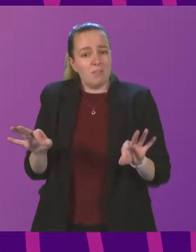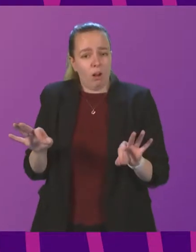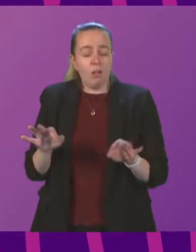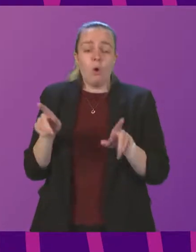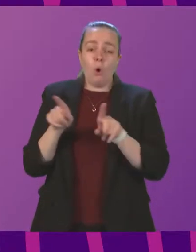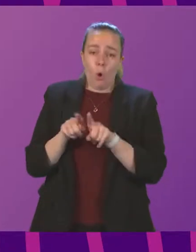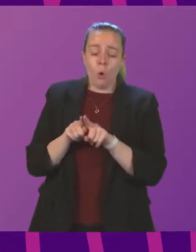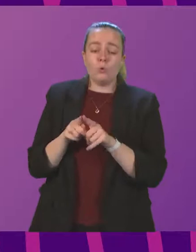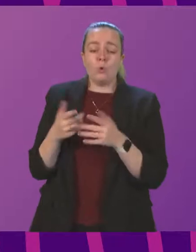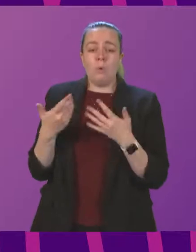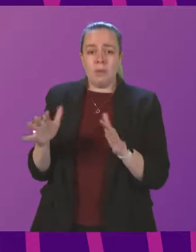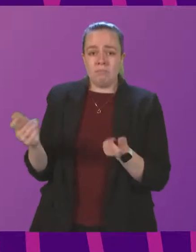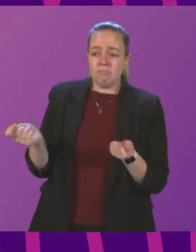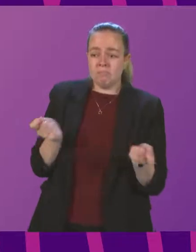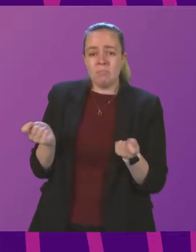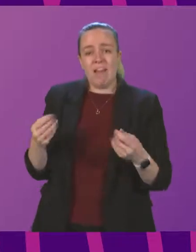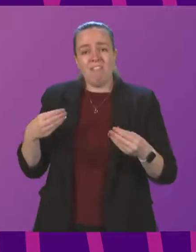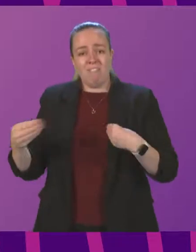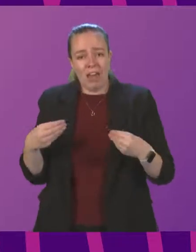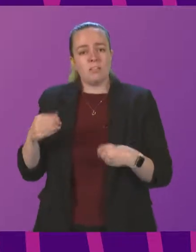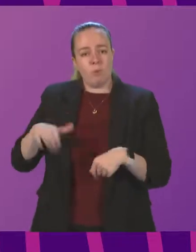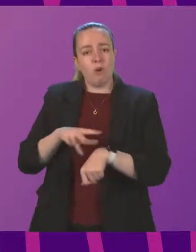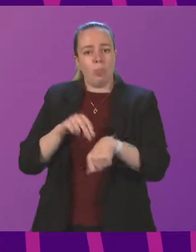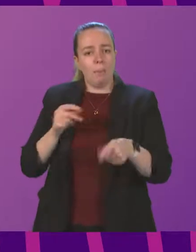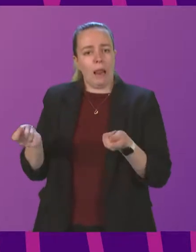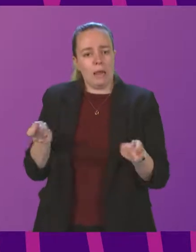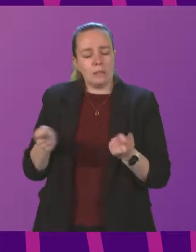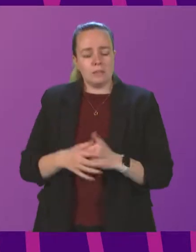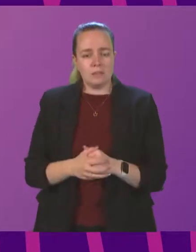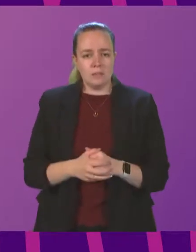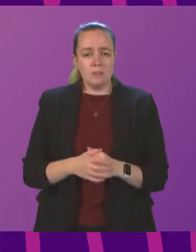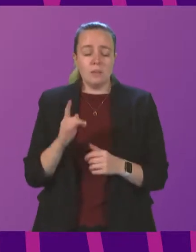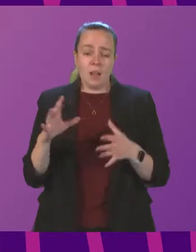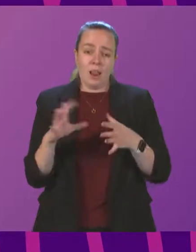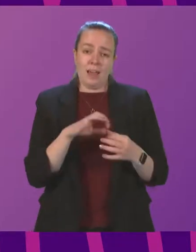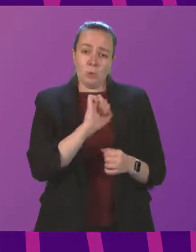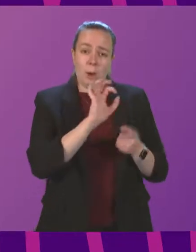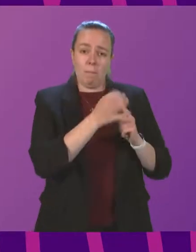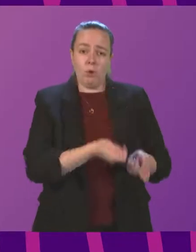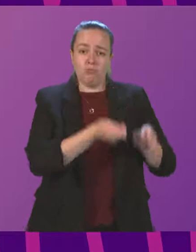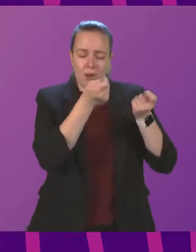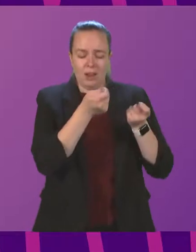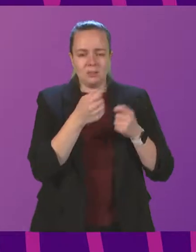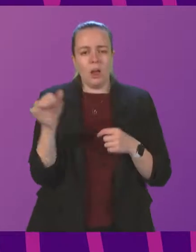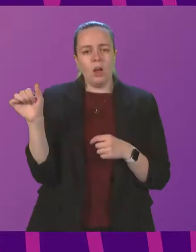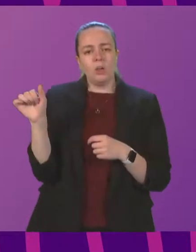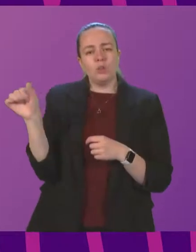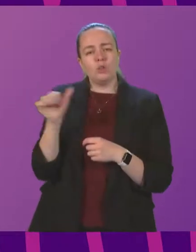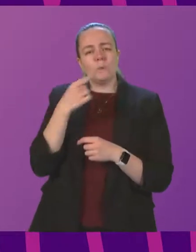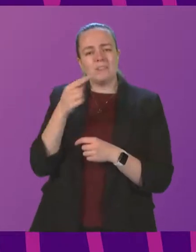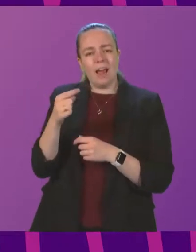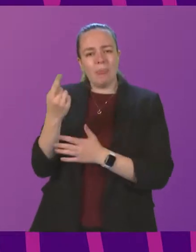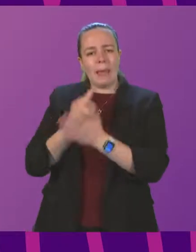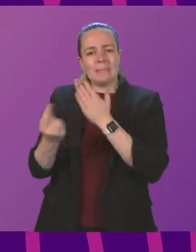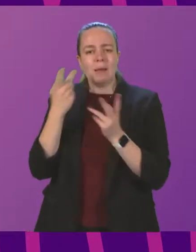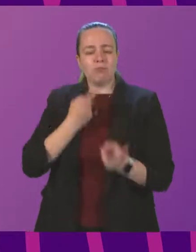accommodated by a flexible response from the police. In relation to the points that she raises, I should say the independent review group met on the